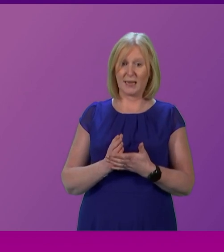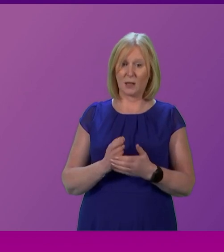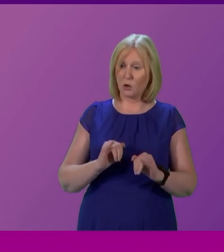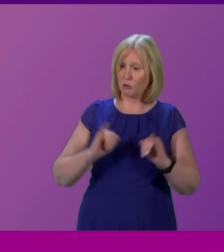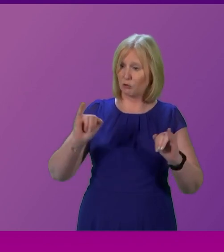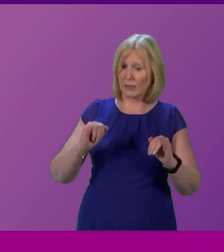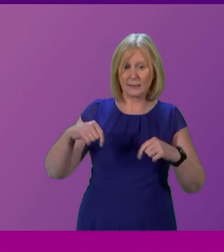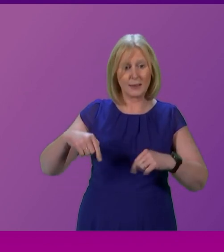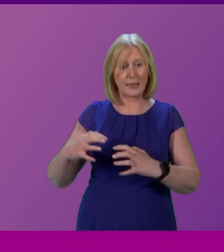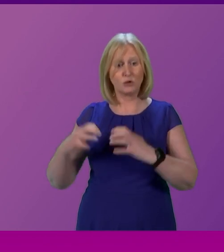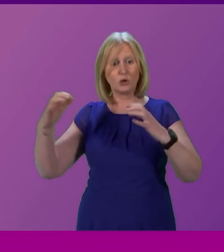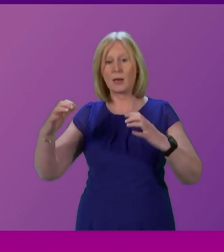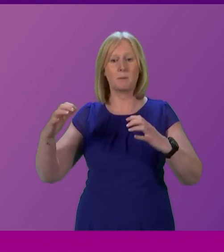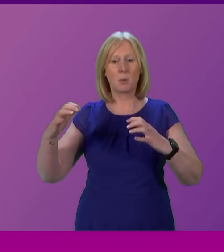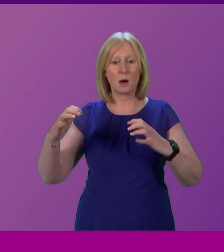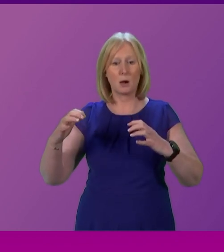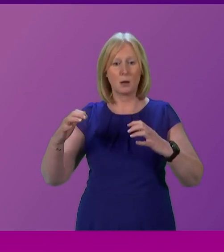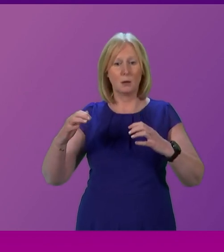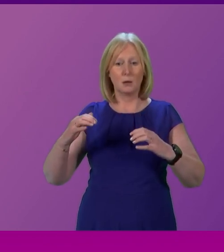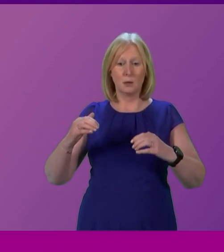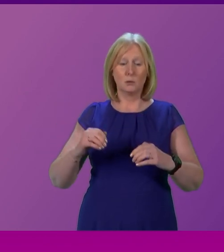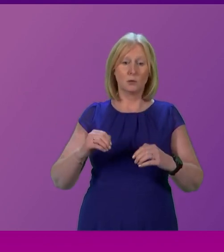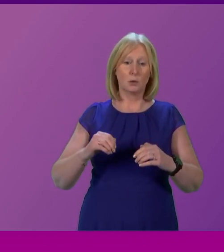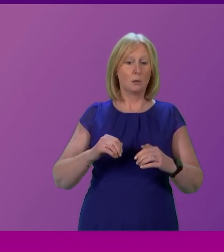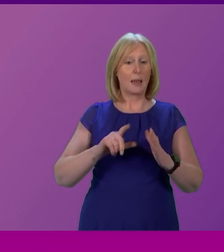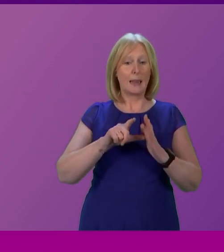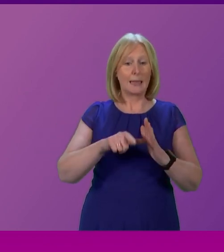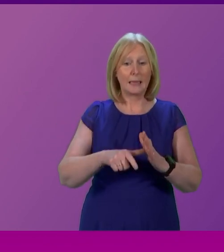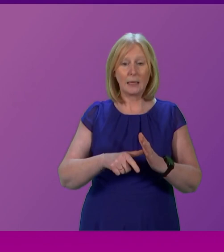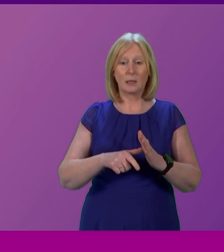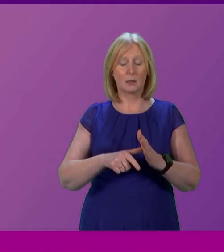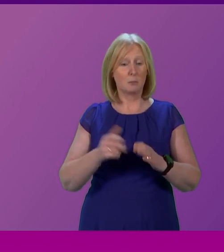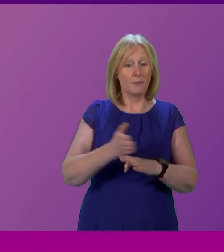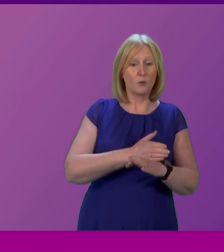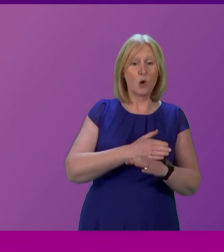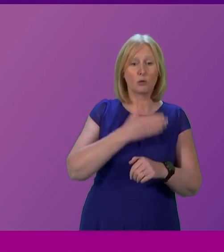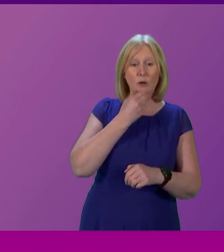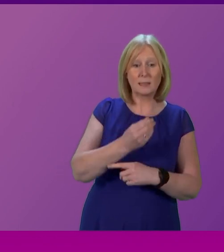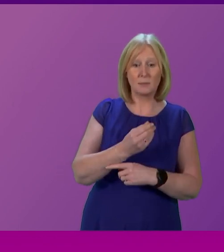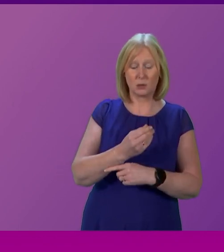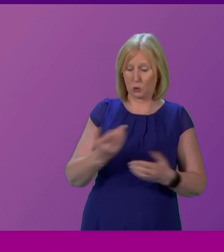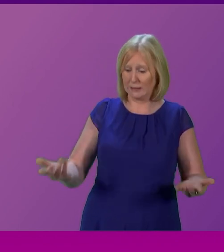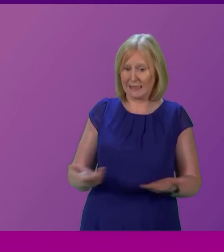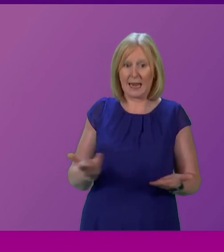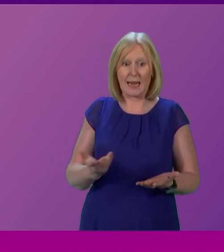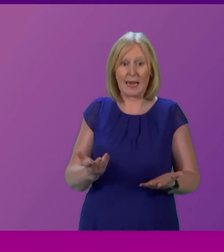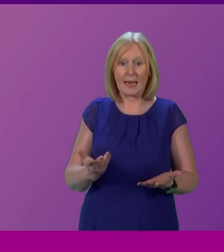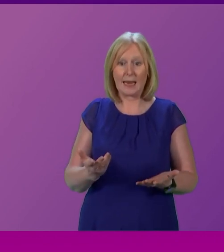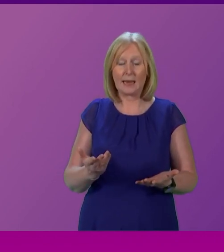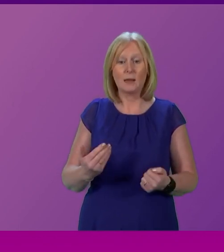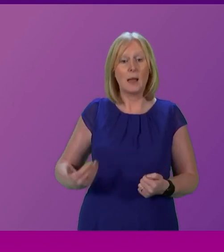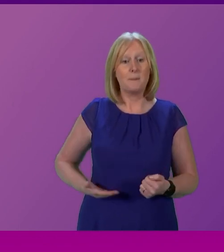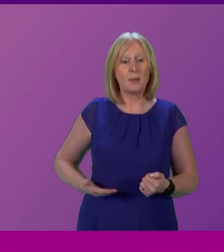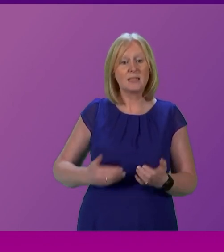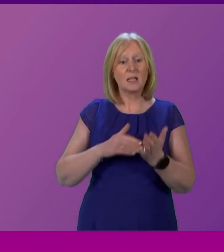had in this chamber sitting until the early morning hours before Christmas. The fact today that we faced business motions